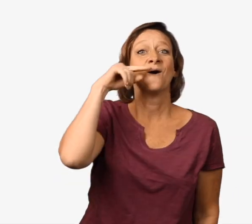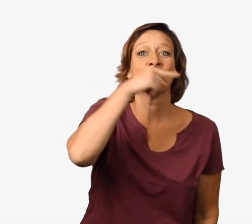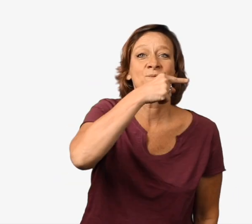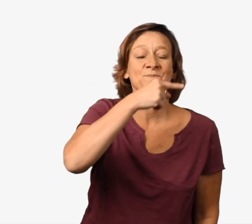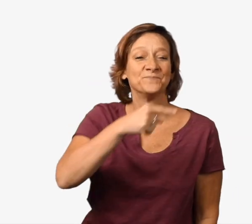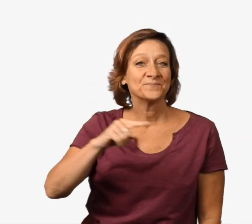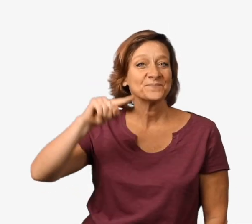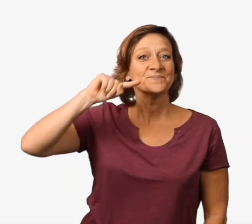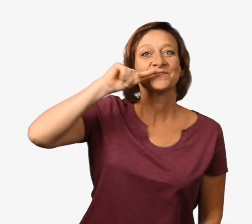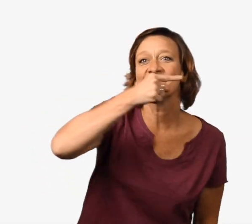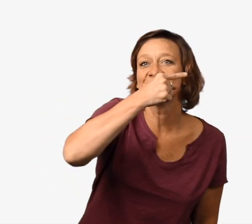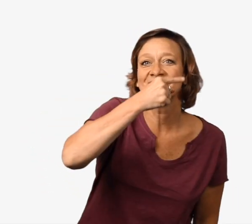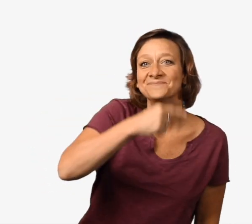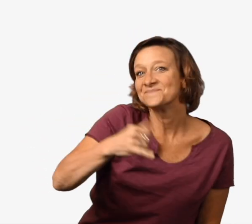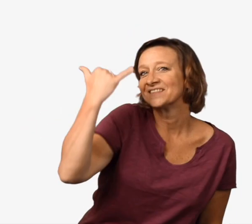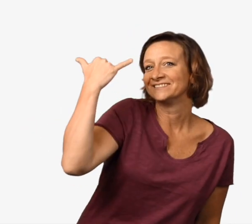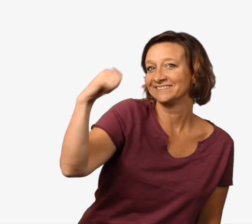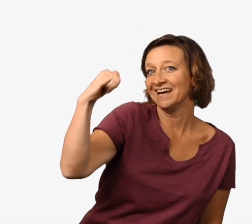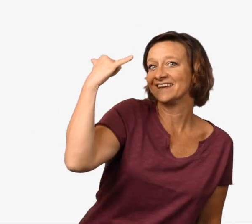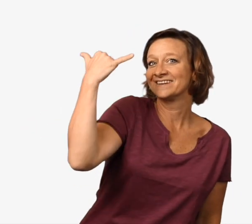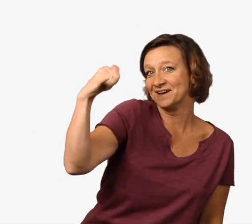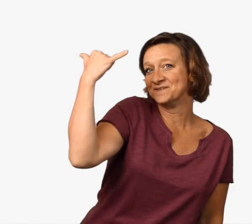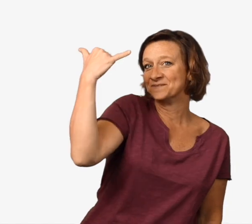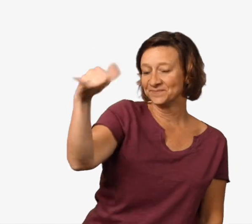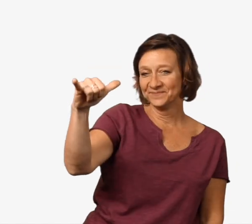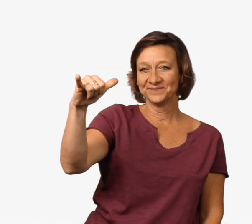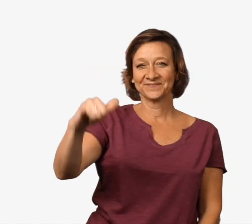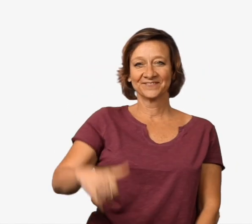Corn Corn Yellow, yellow, yellow